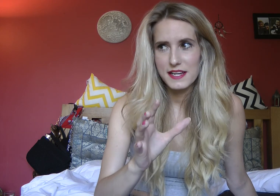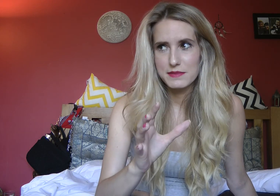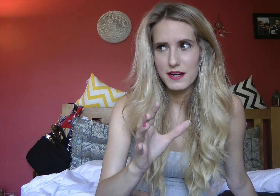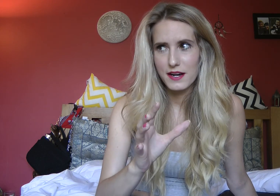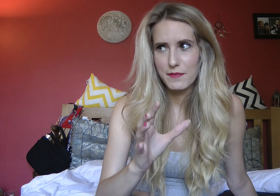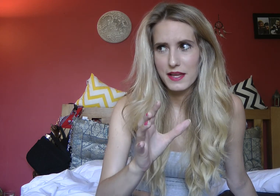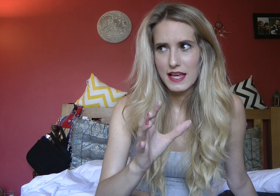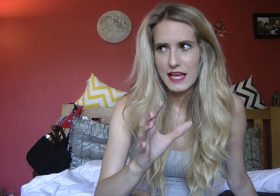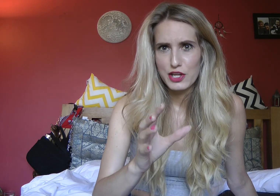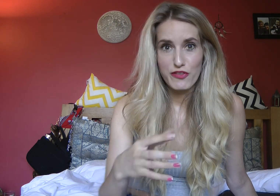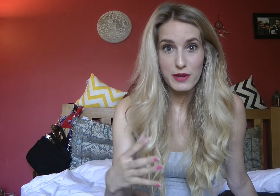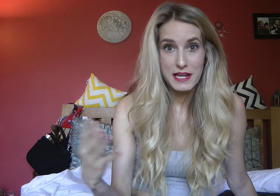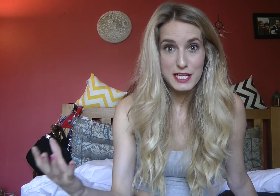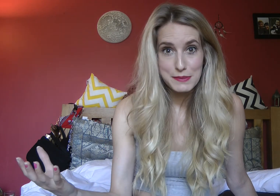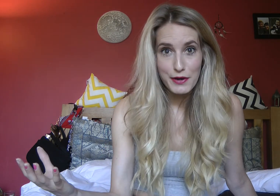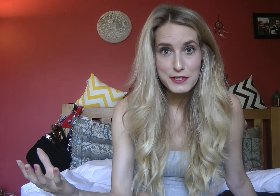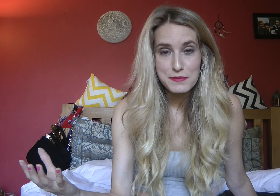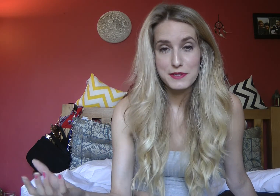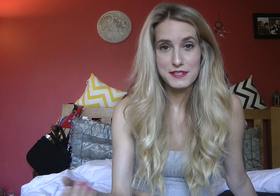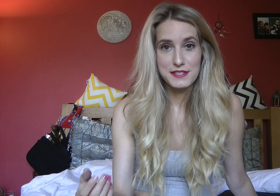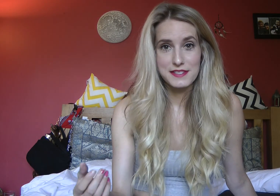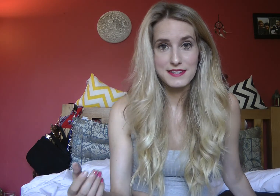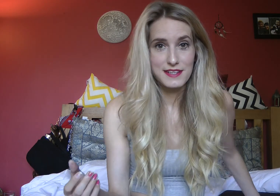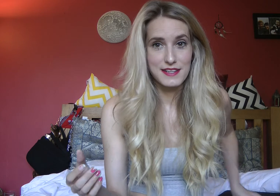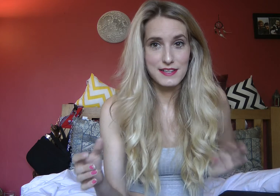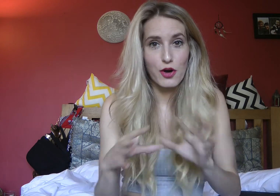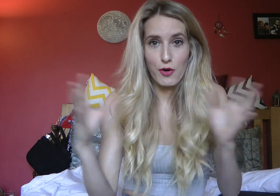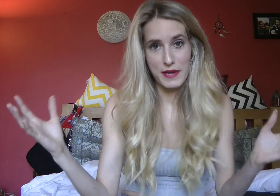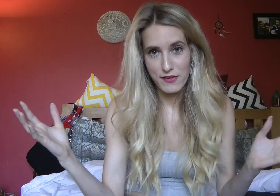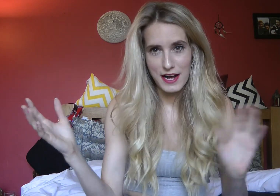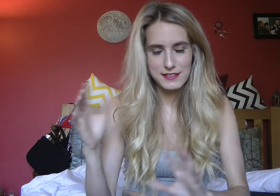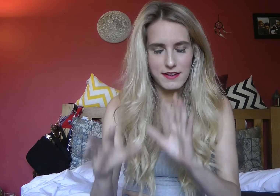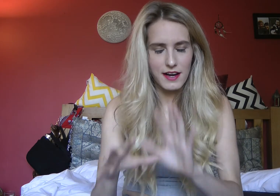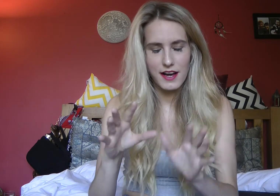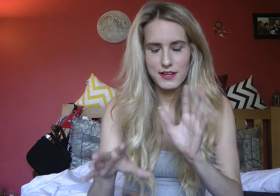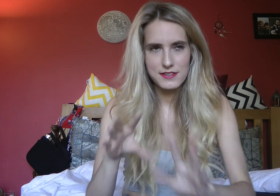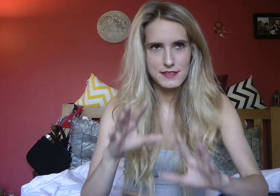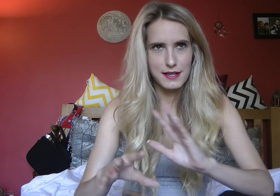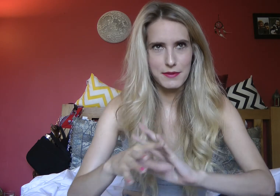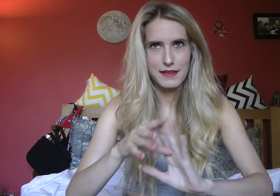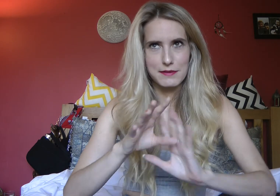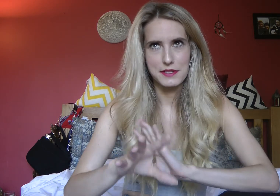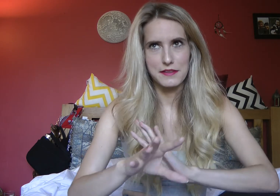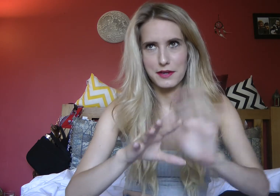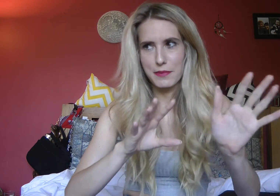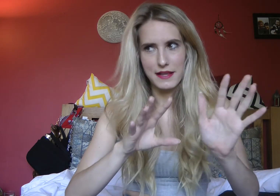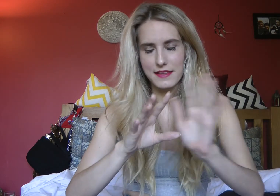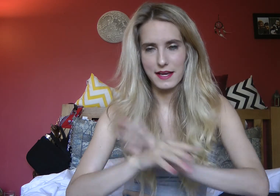same time you feel a bit exposed because there's not a big crowd so I couldn't decide whether that was a good thing or bad thing